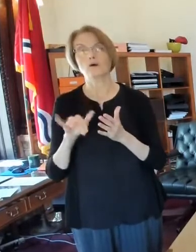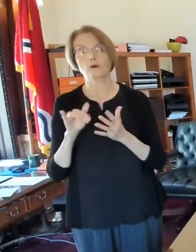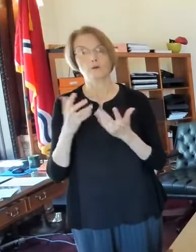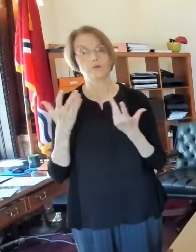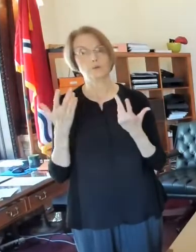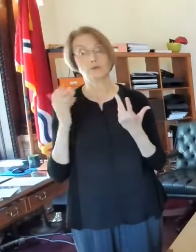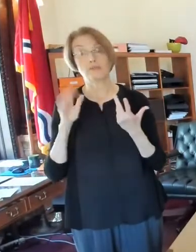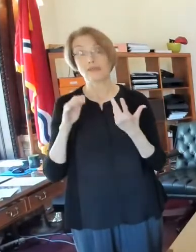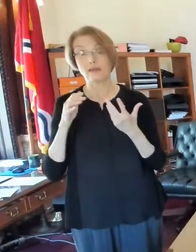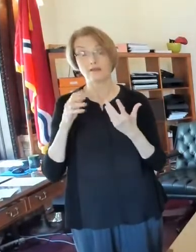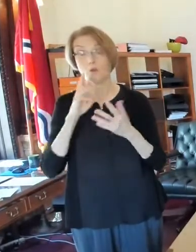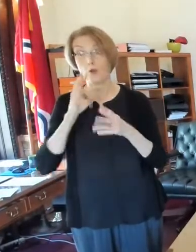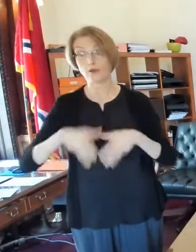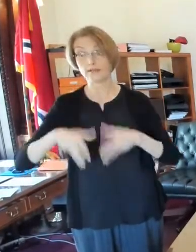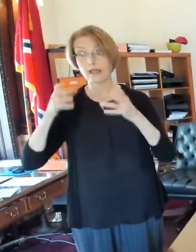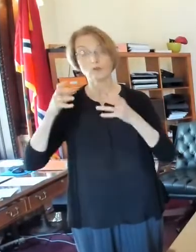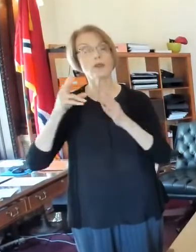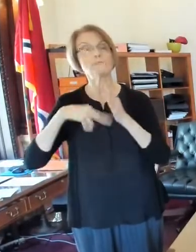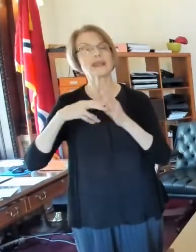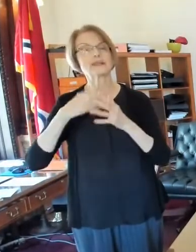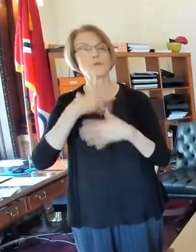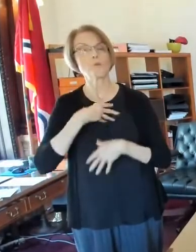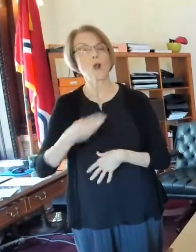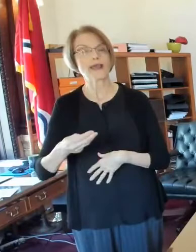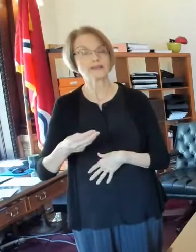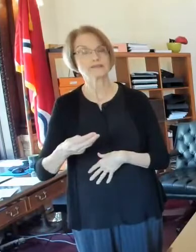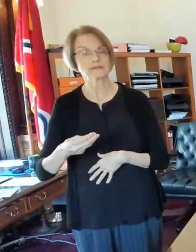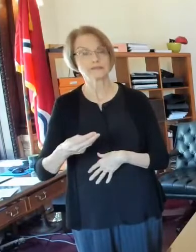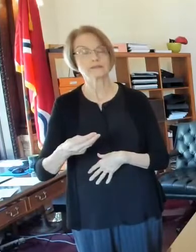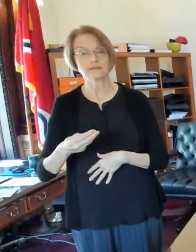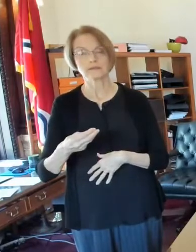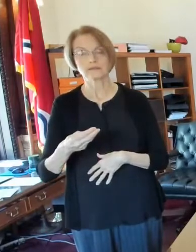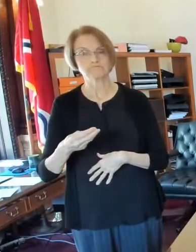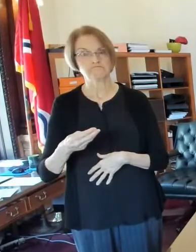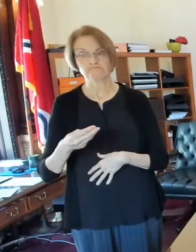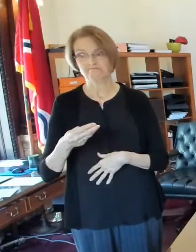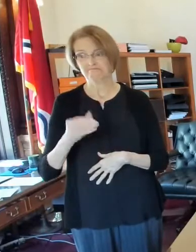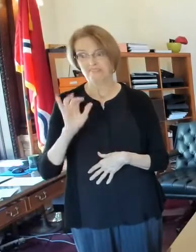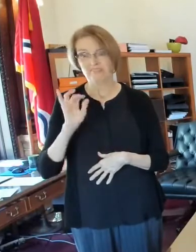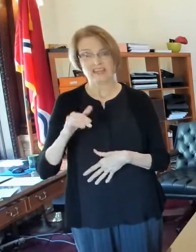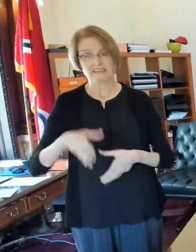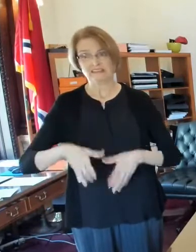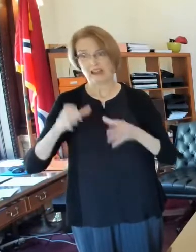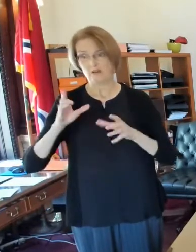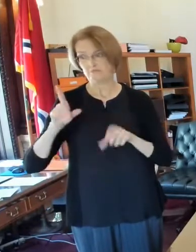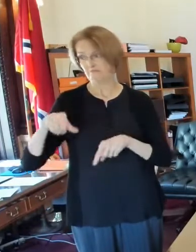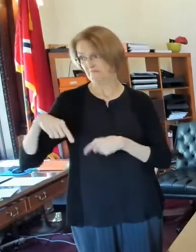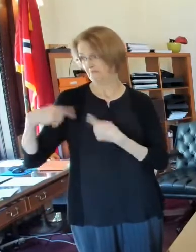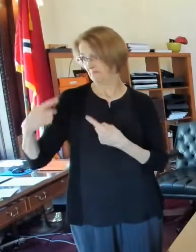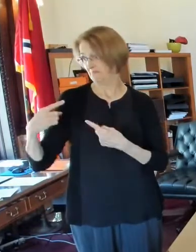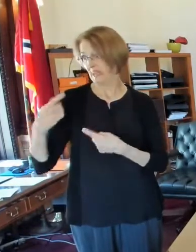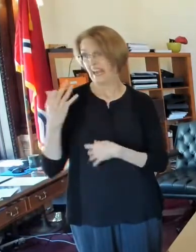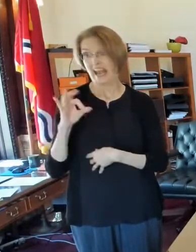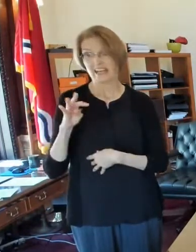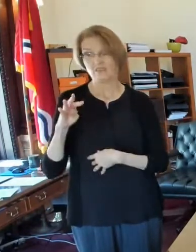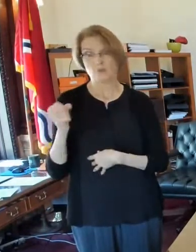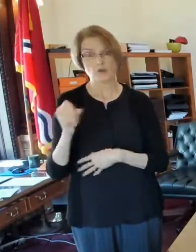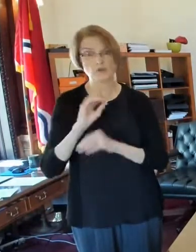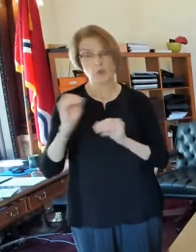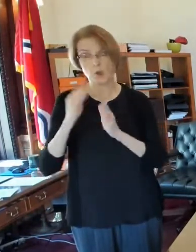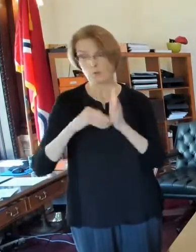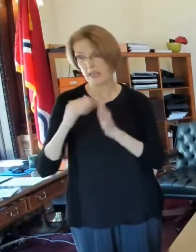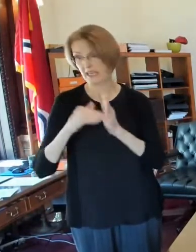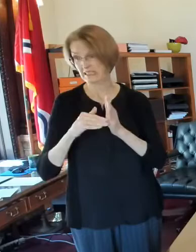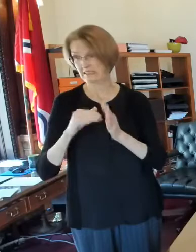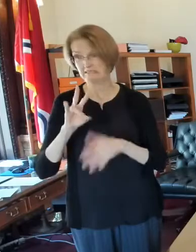beacon. Uh, it's painted white. It started with hadn't been painted, uh, since the 40s, so almost